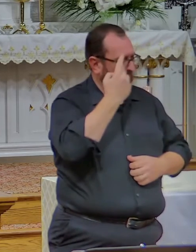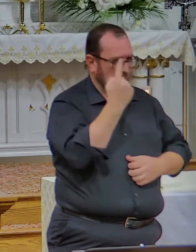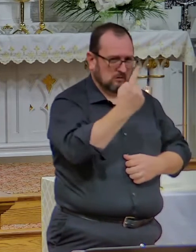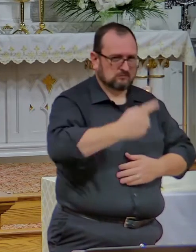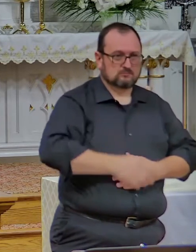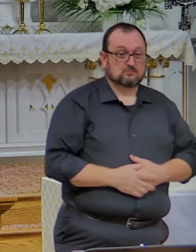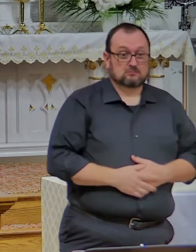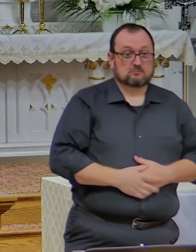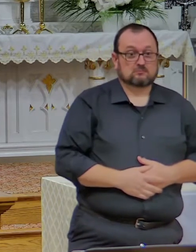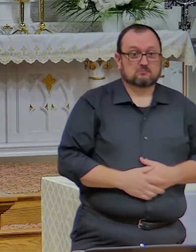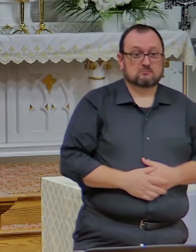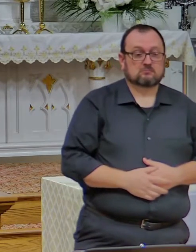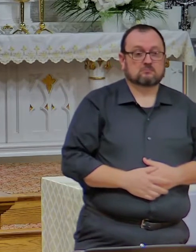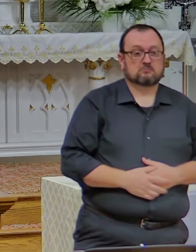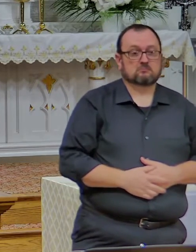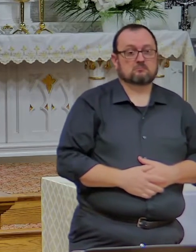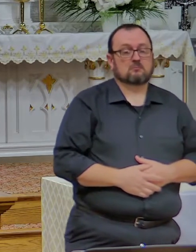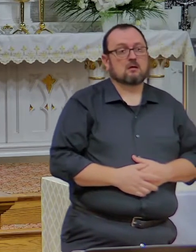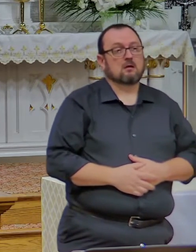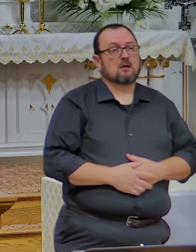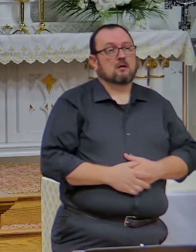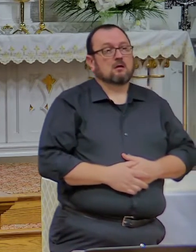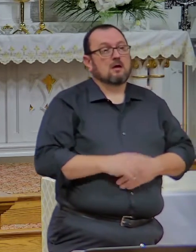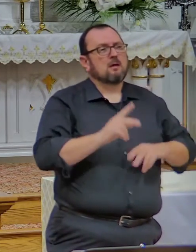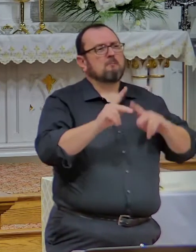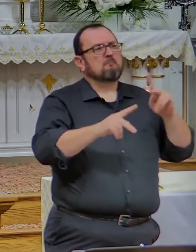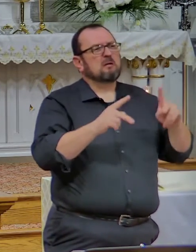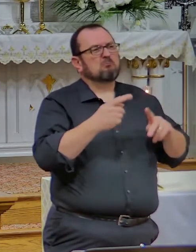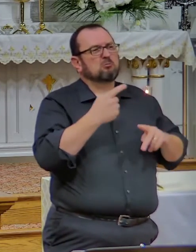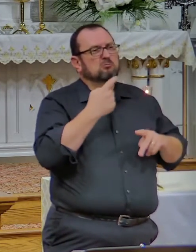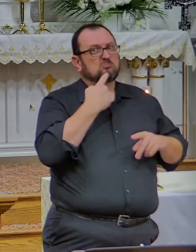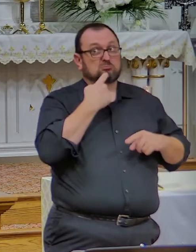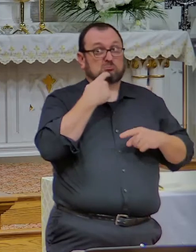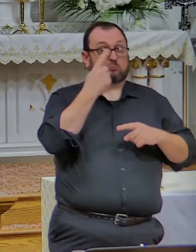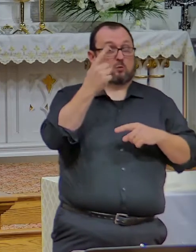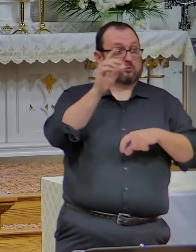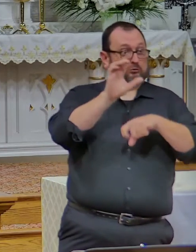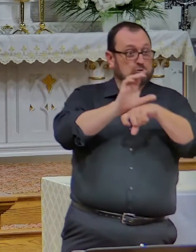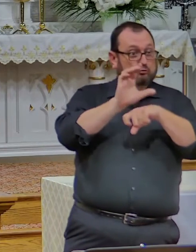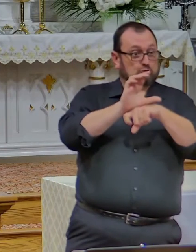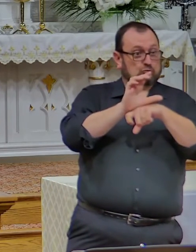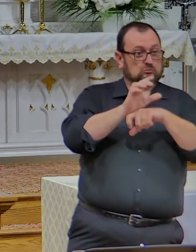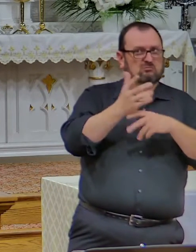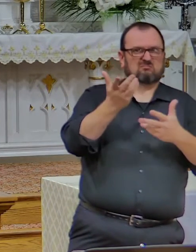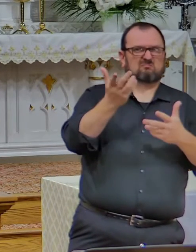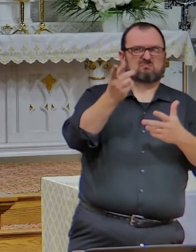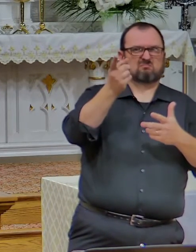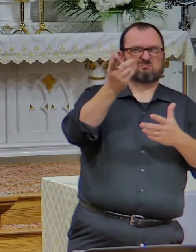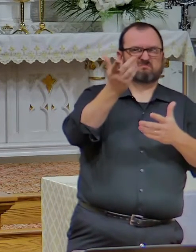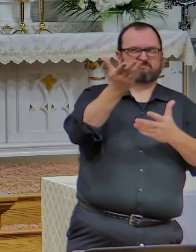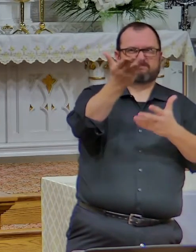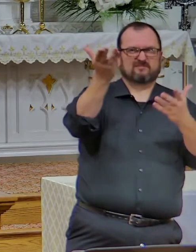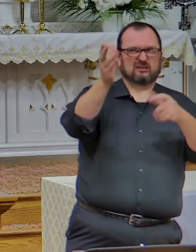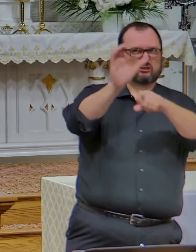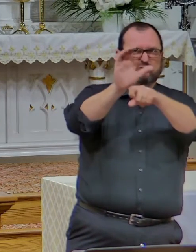People said to our church, you don't love me.